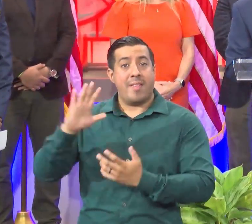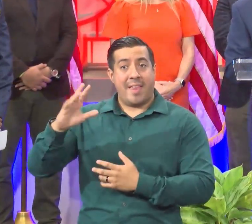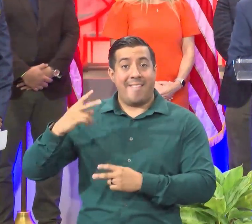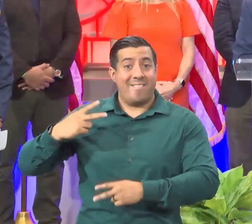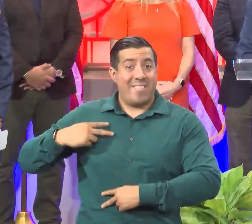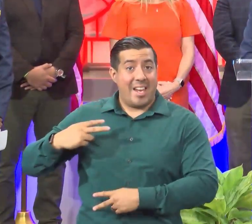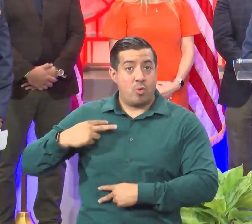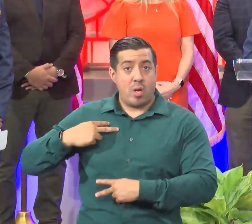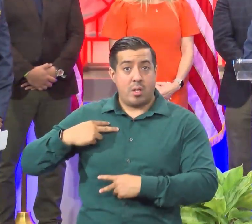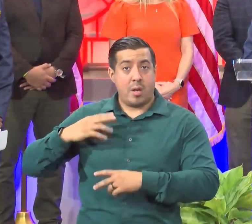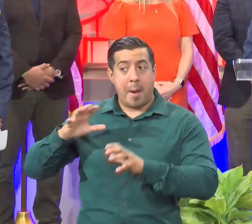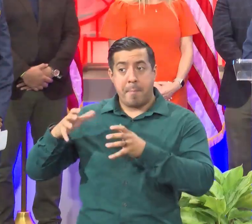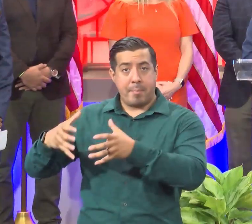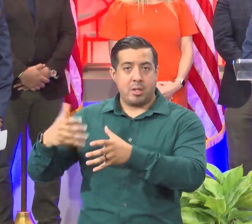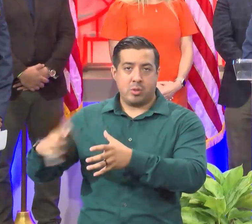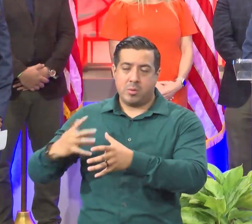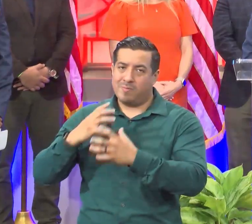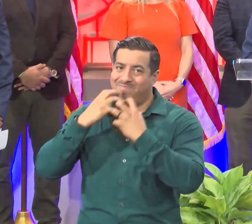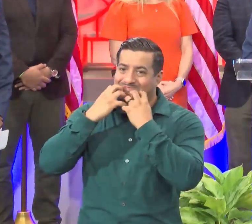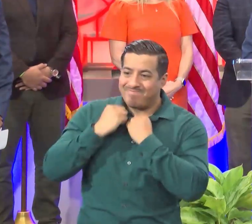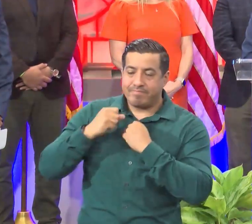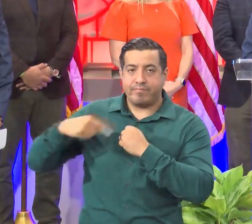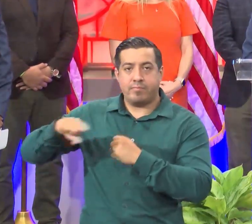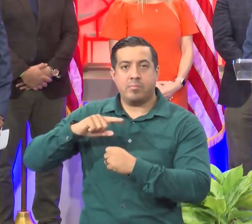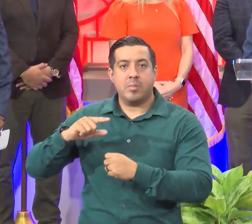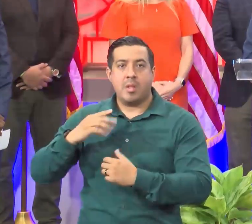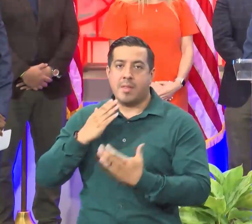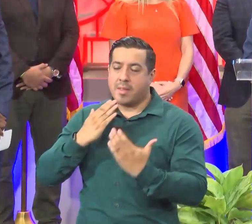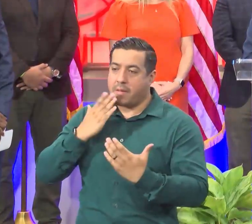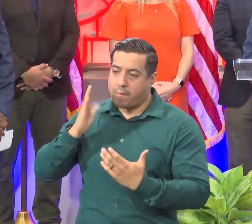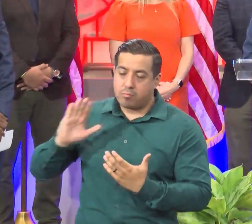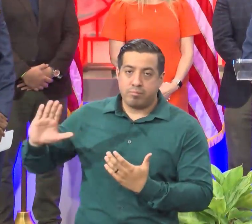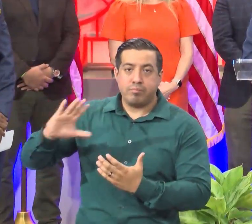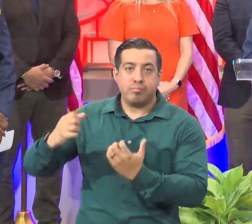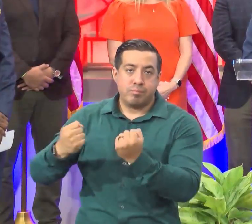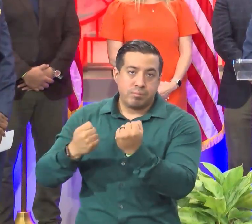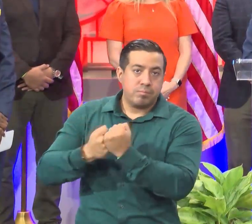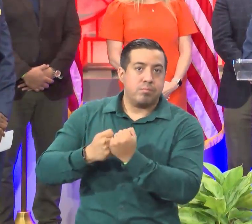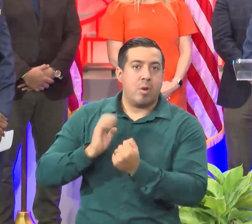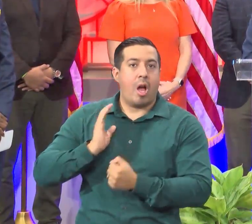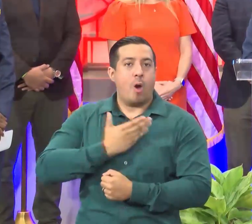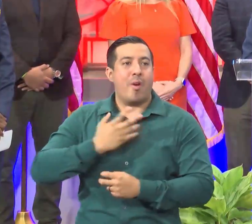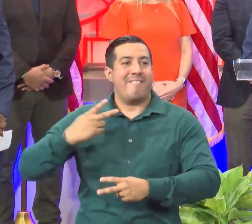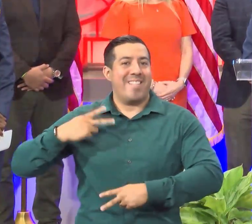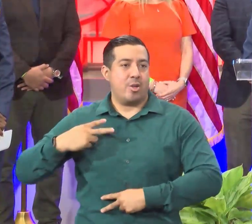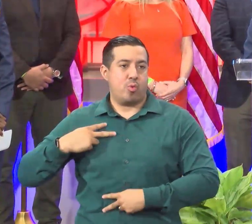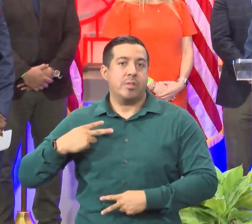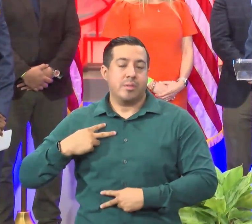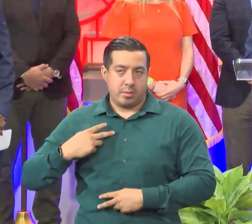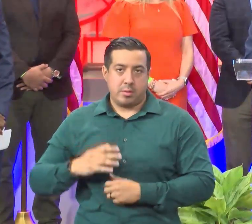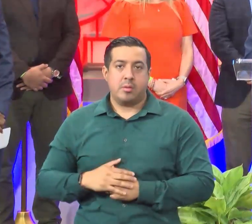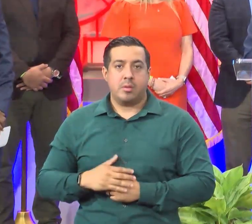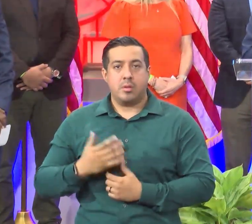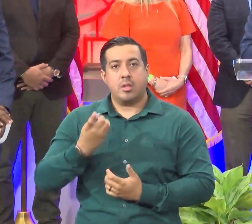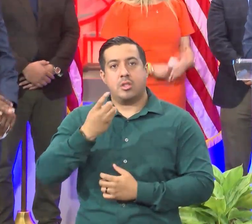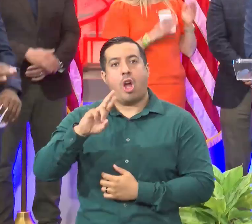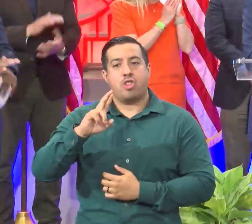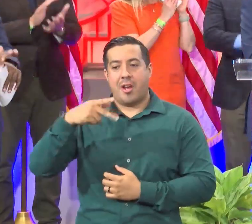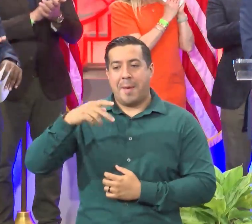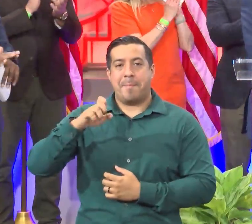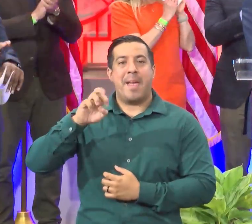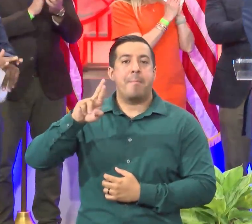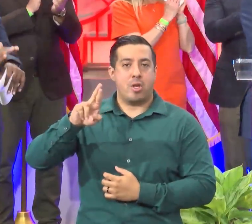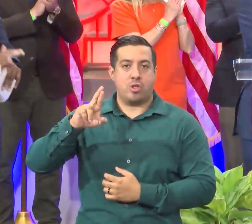dear to all of us. And thank you for your continued support of our veterans. Please give it up to Dr. Pepper.